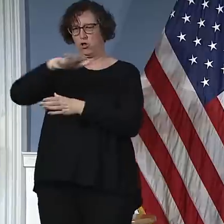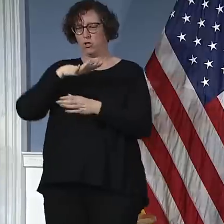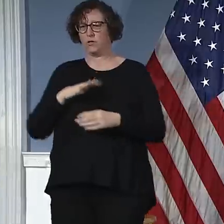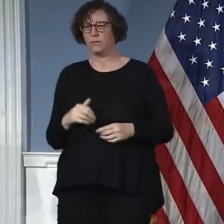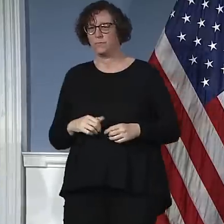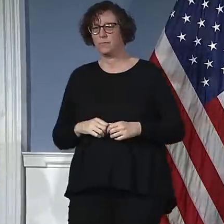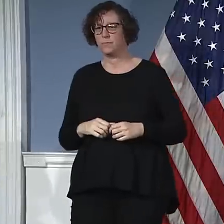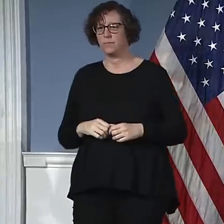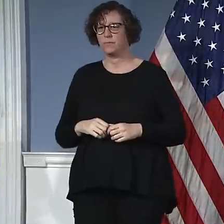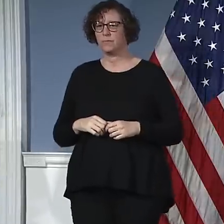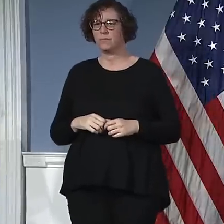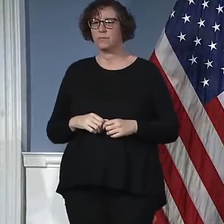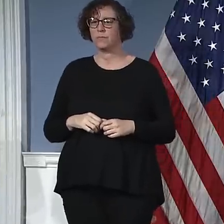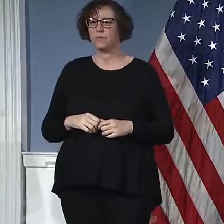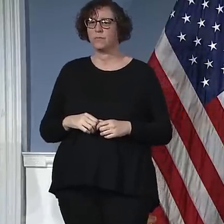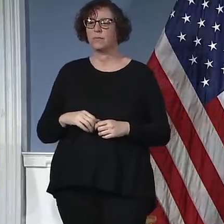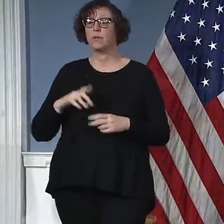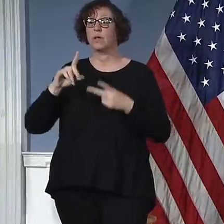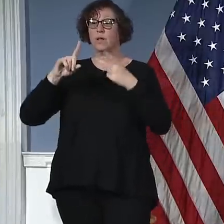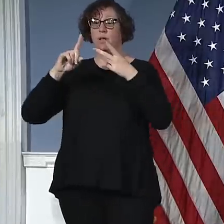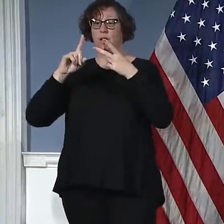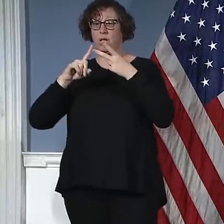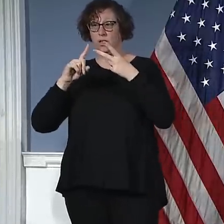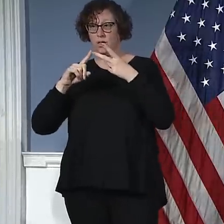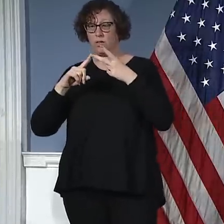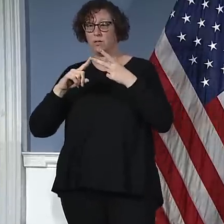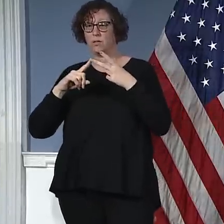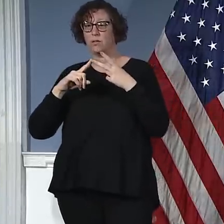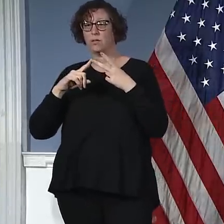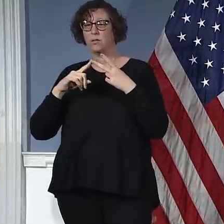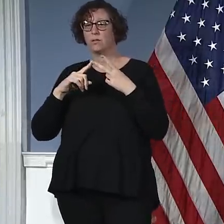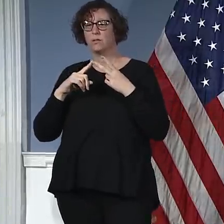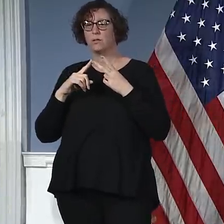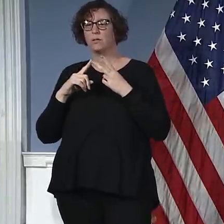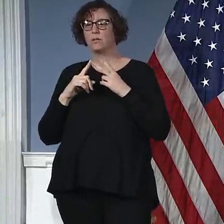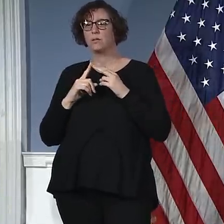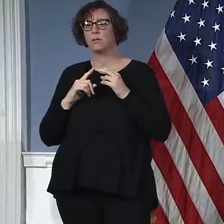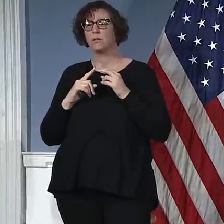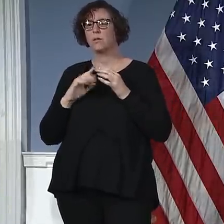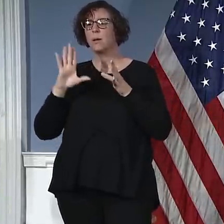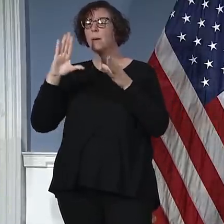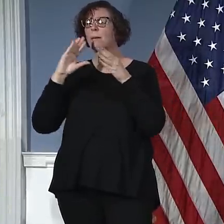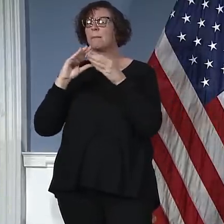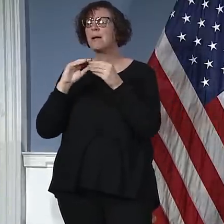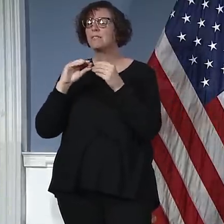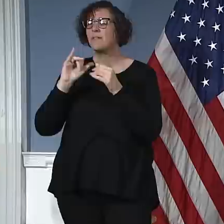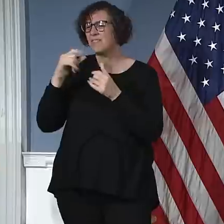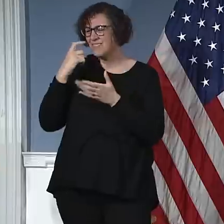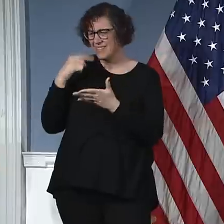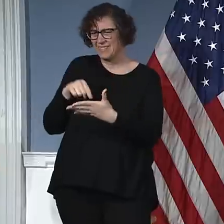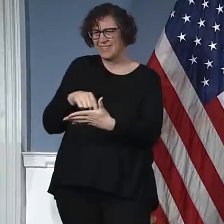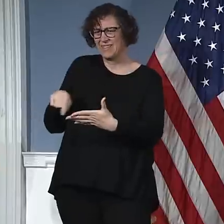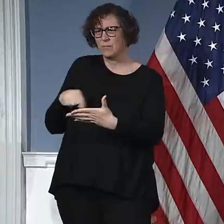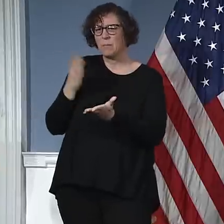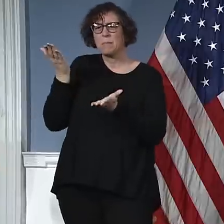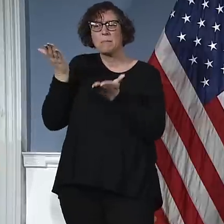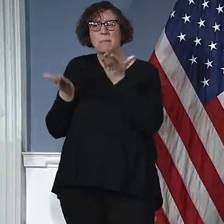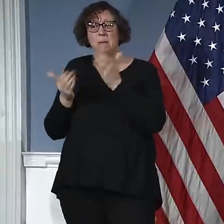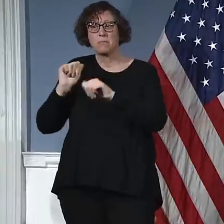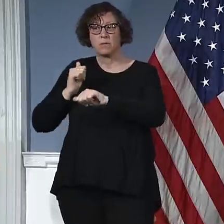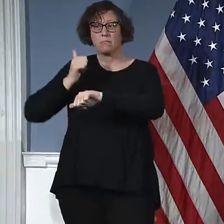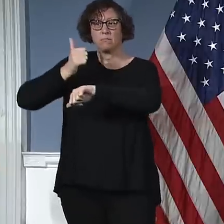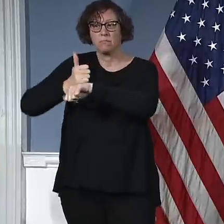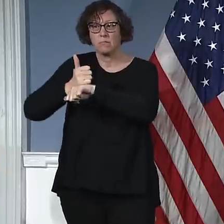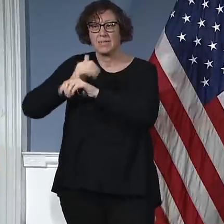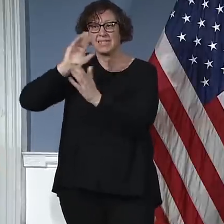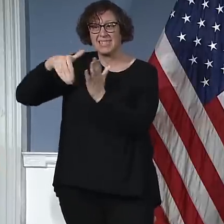or even utilizing Citi Field in the parking lot by Yankee Stadium for other uses. Is that still in the works for either a